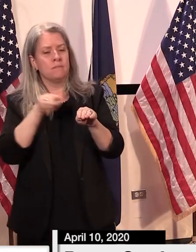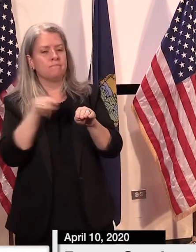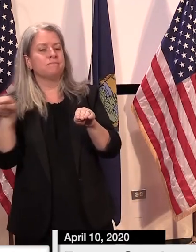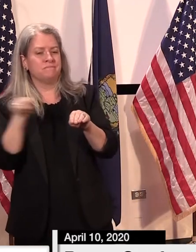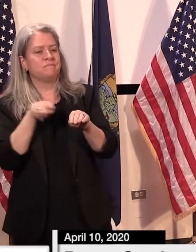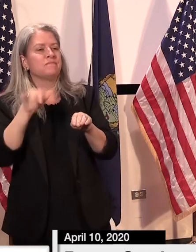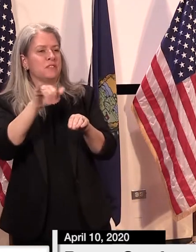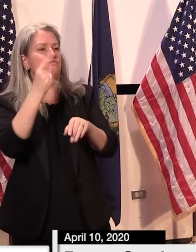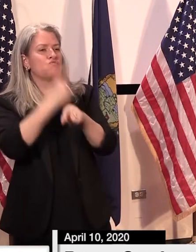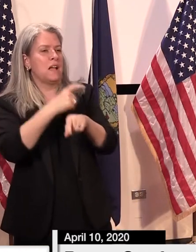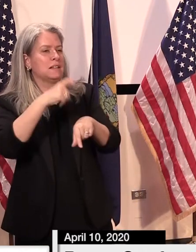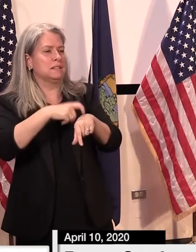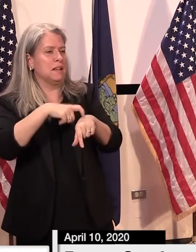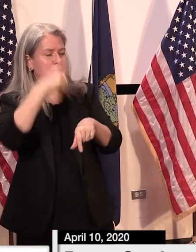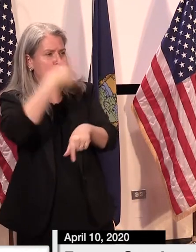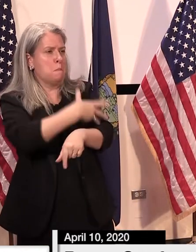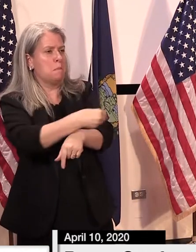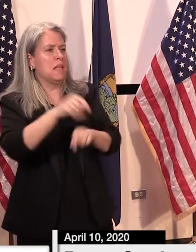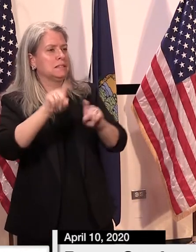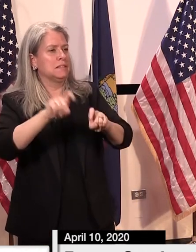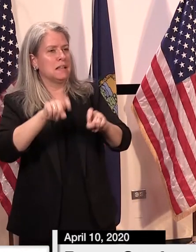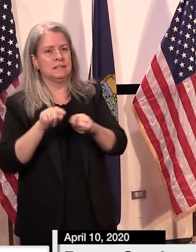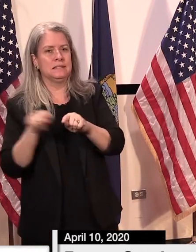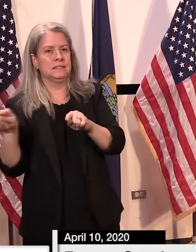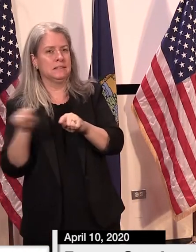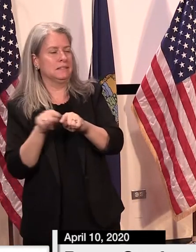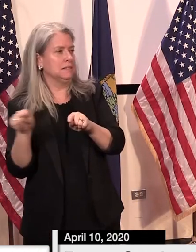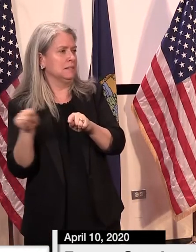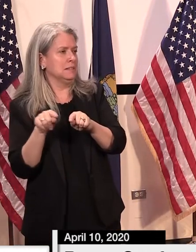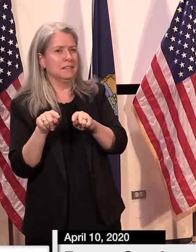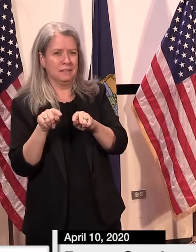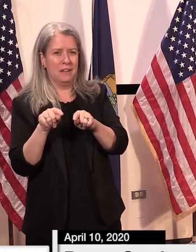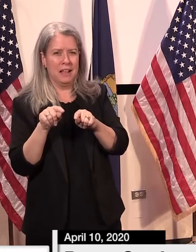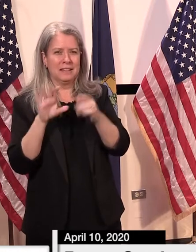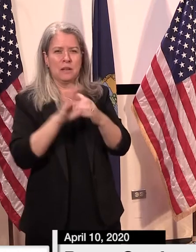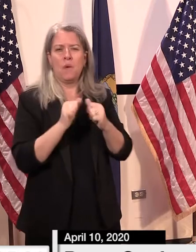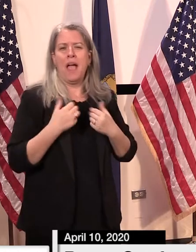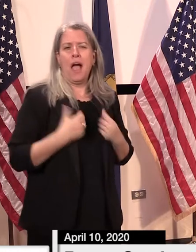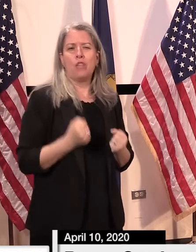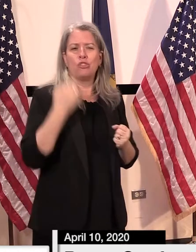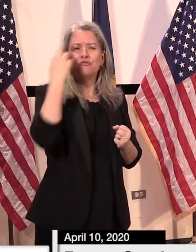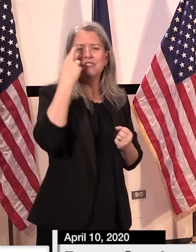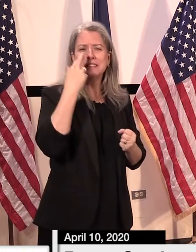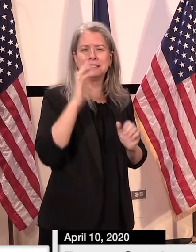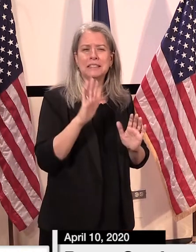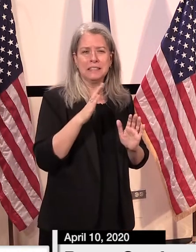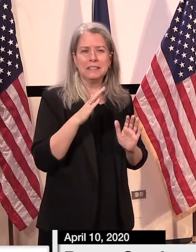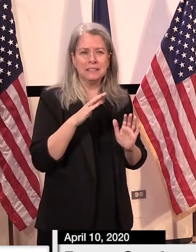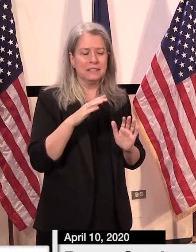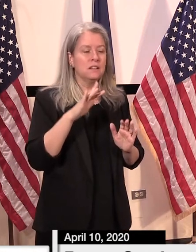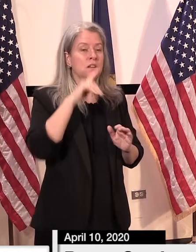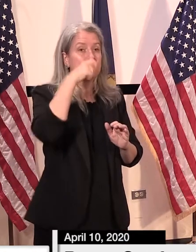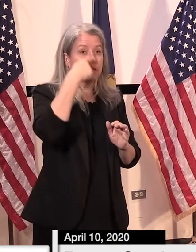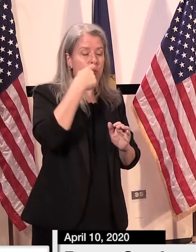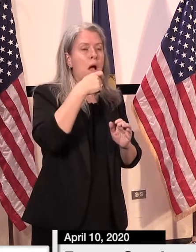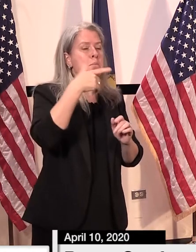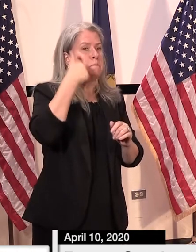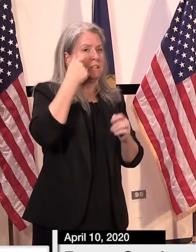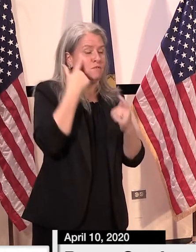disease activity that becomes a more ideal time to begin using these serologic tests on the population